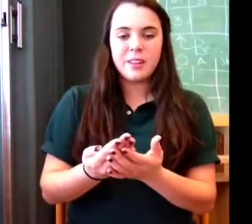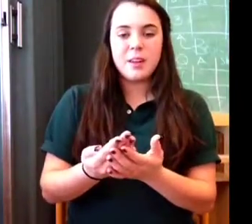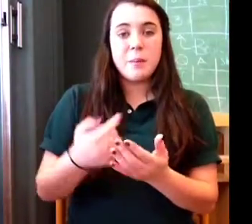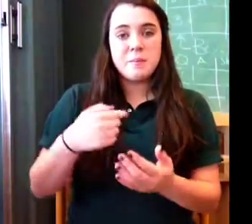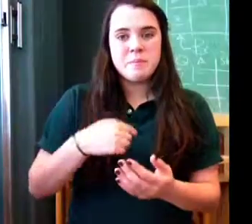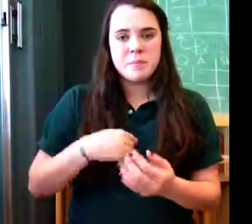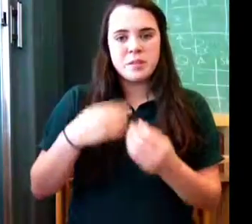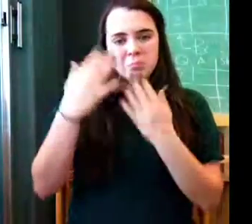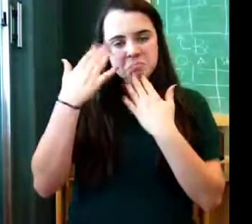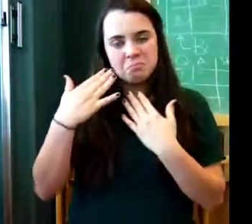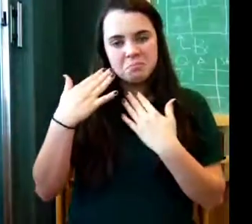Edit